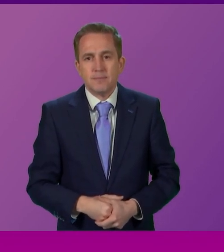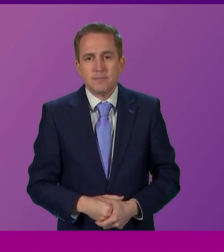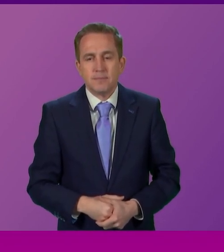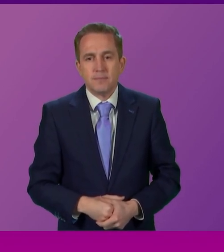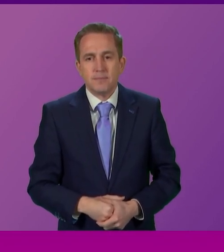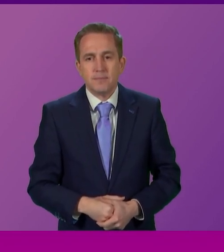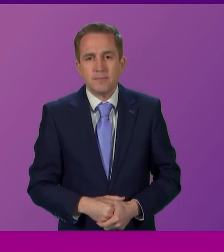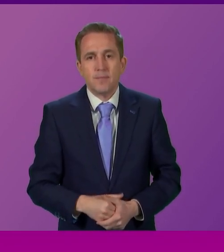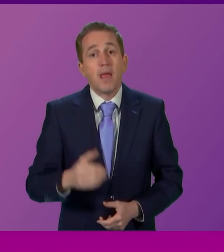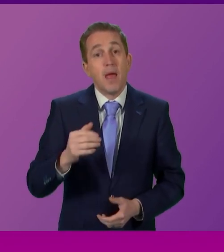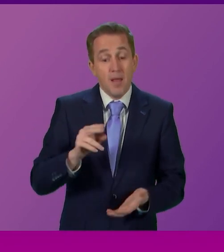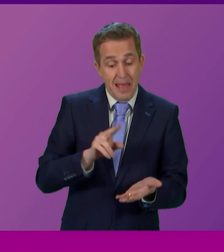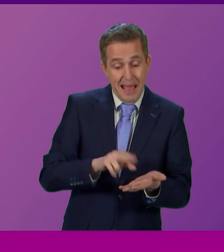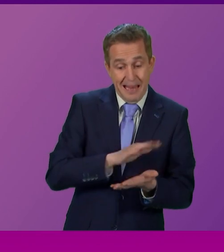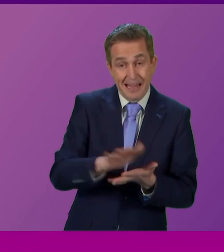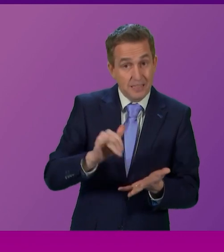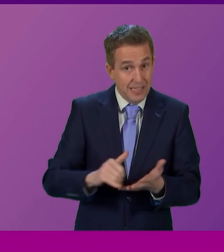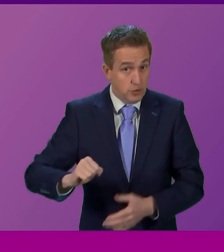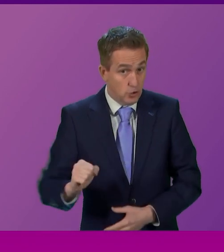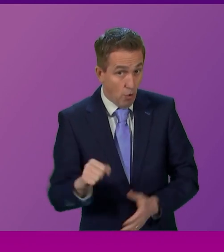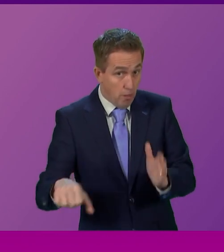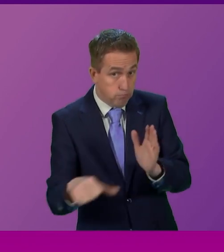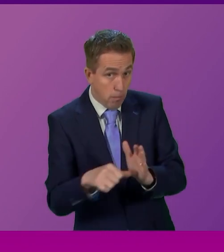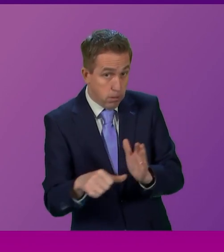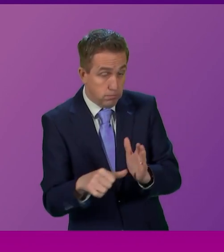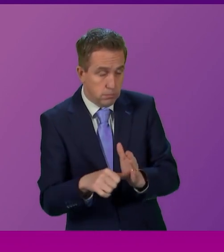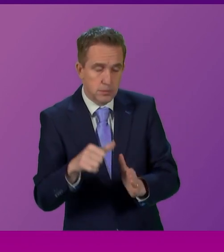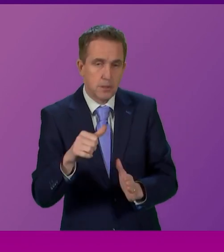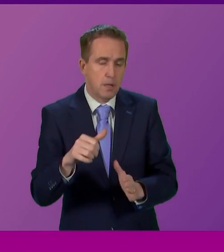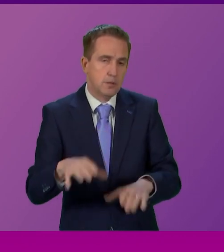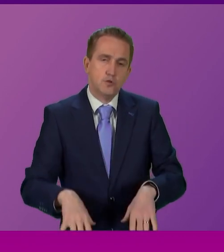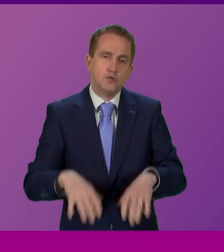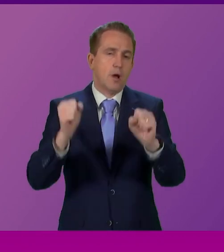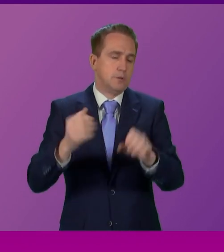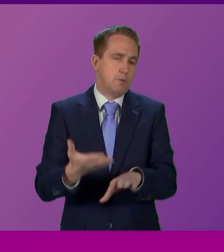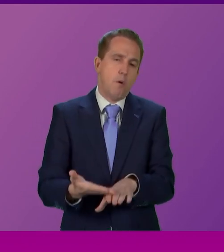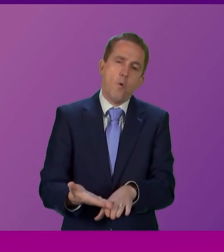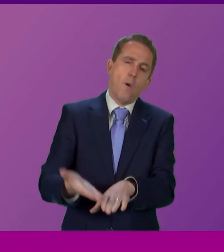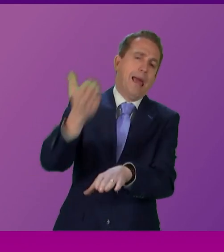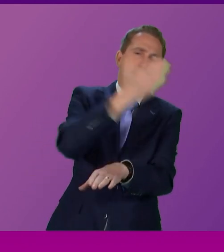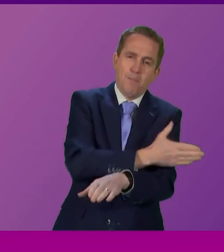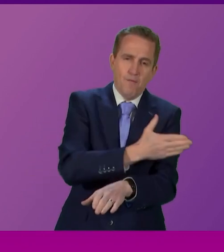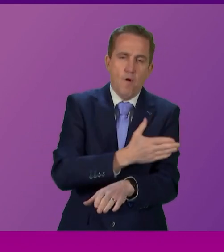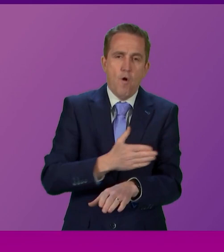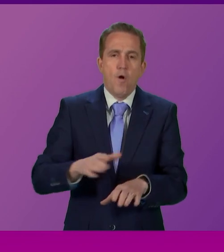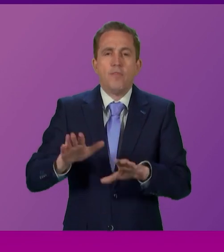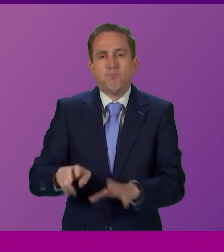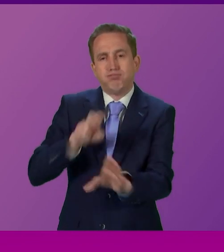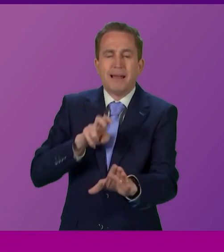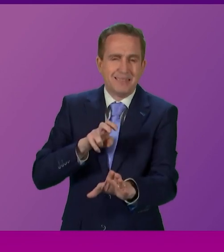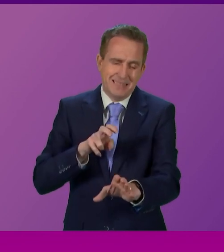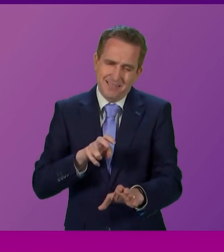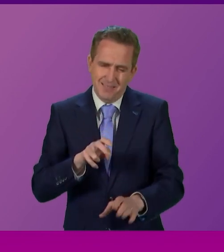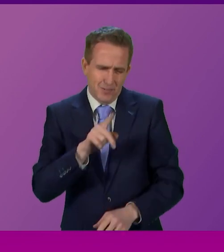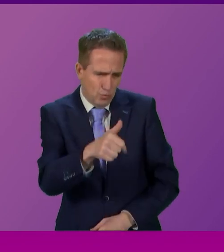The problems in our NHS in Scotland began long before the vote for Brexit in 2016. She